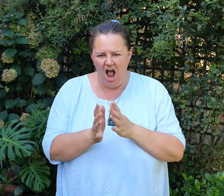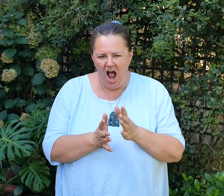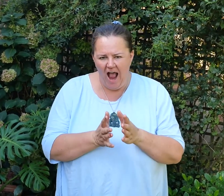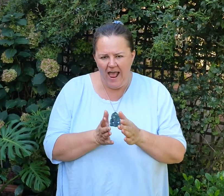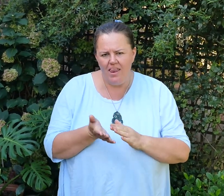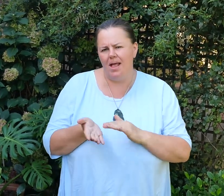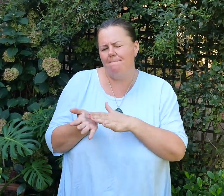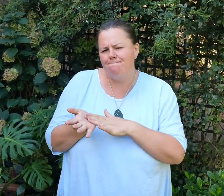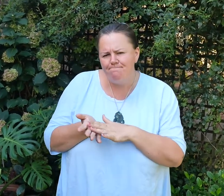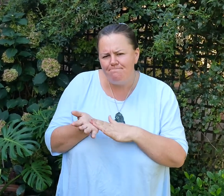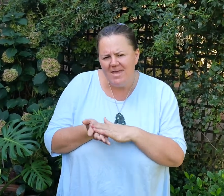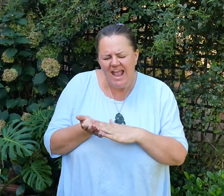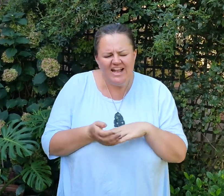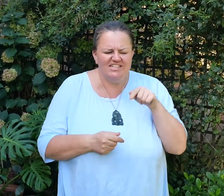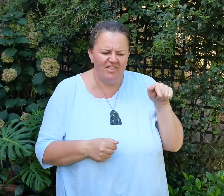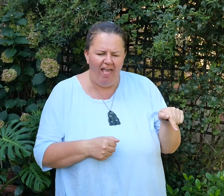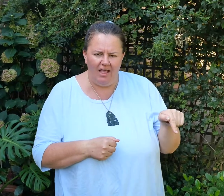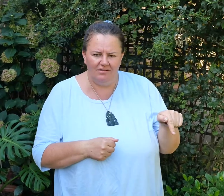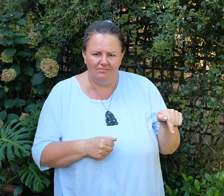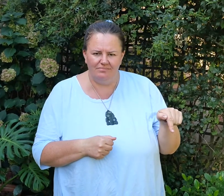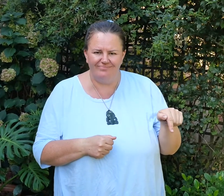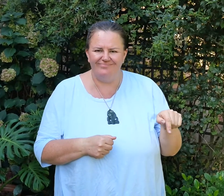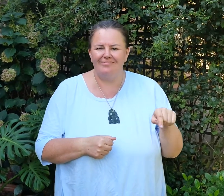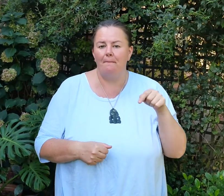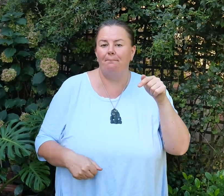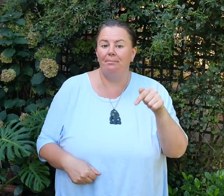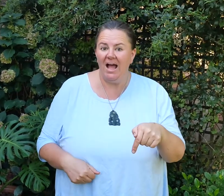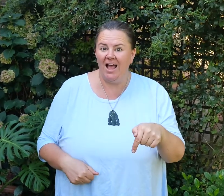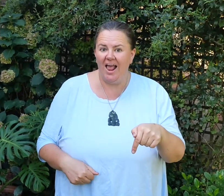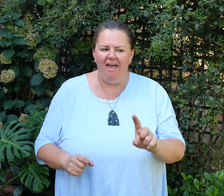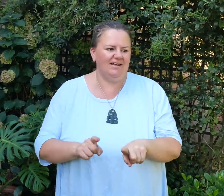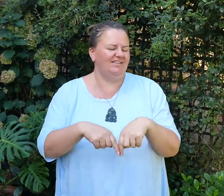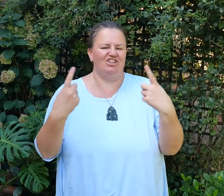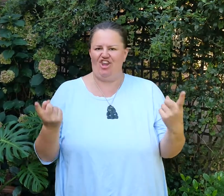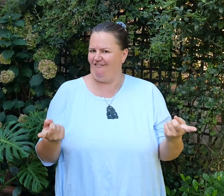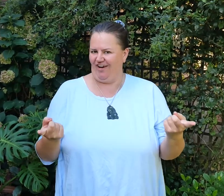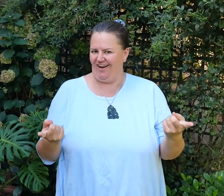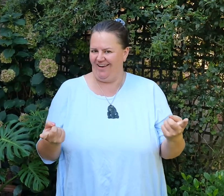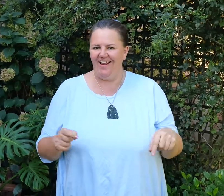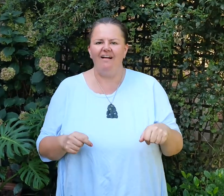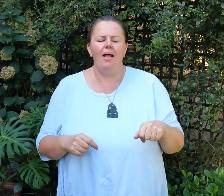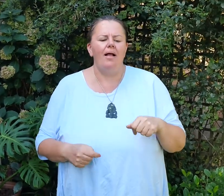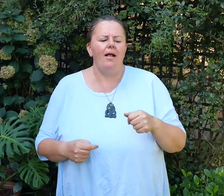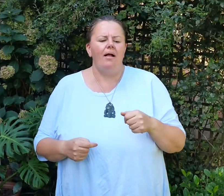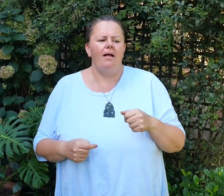One sign meant that, but no, there's different.